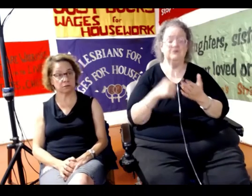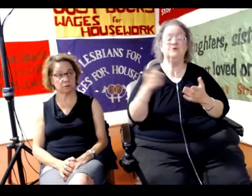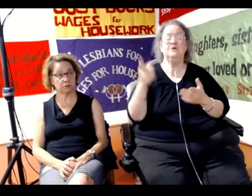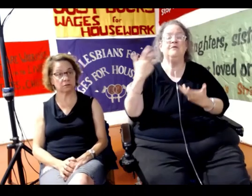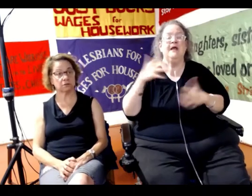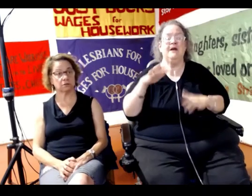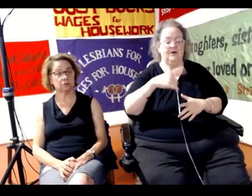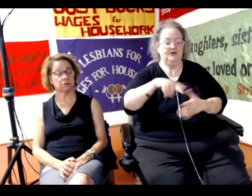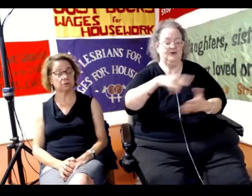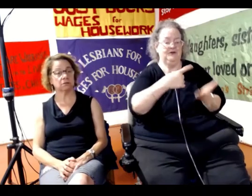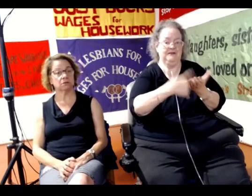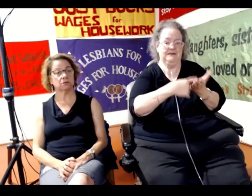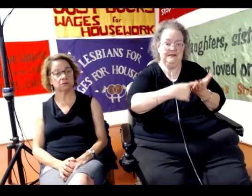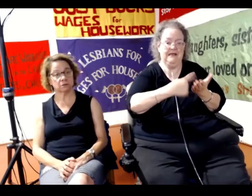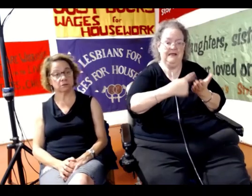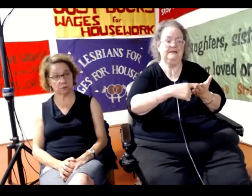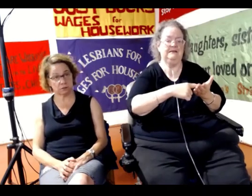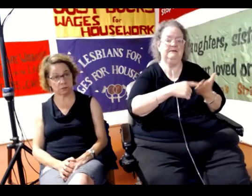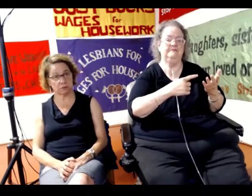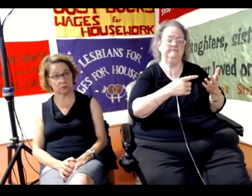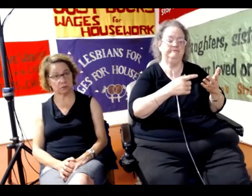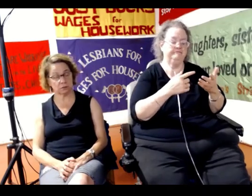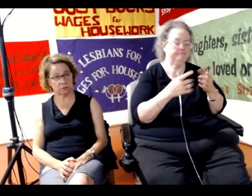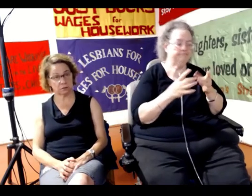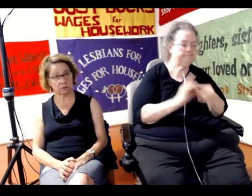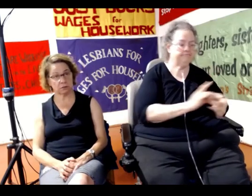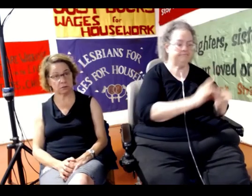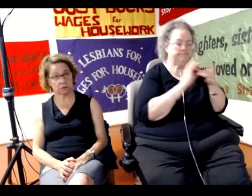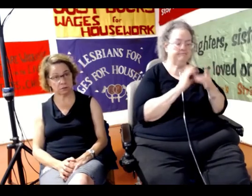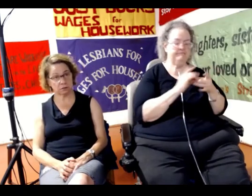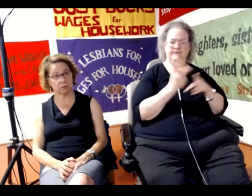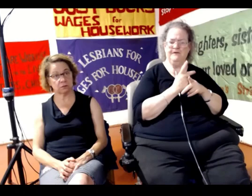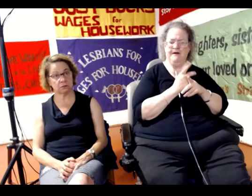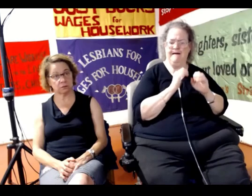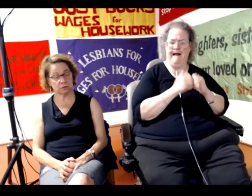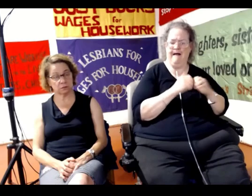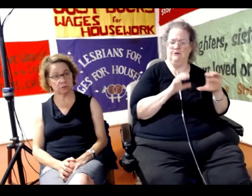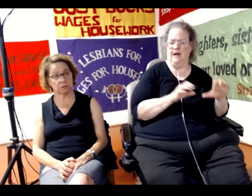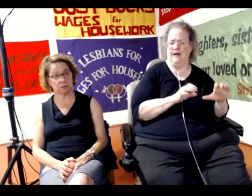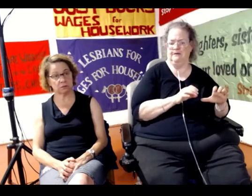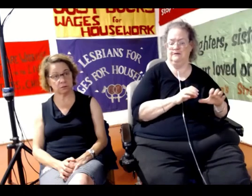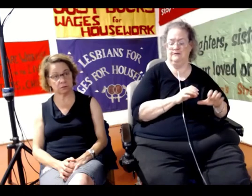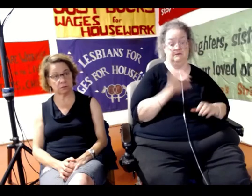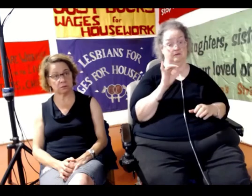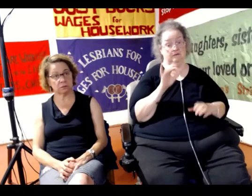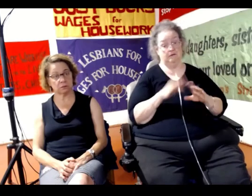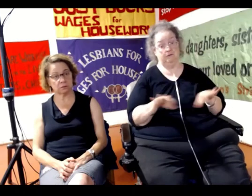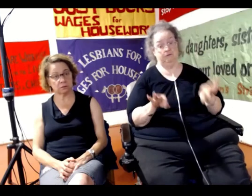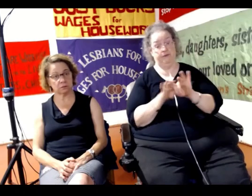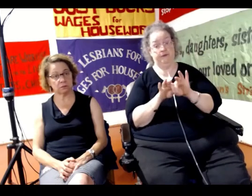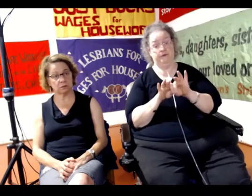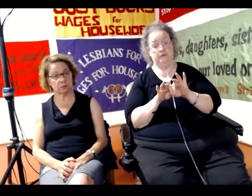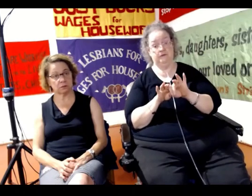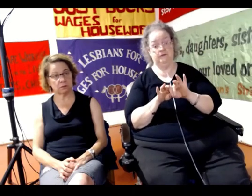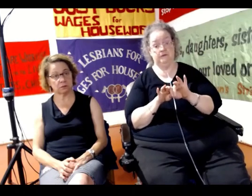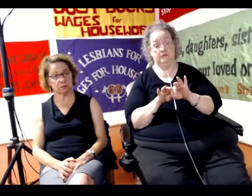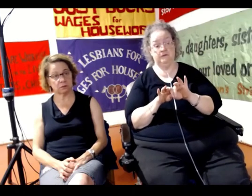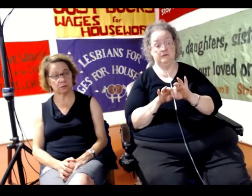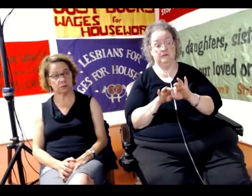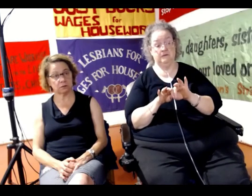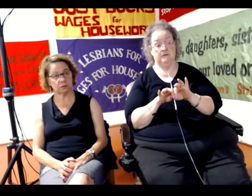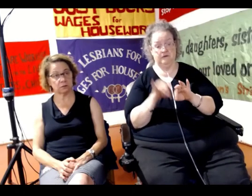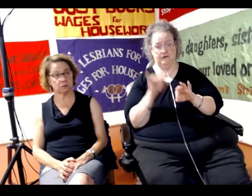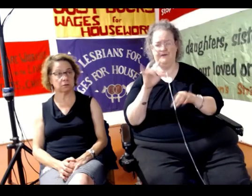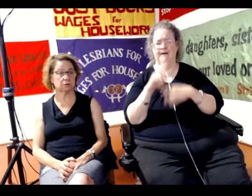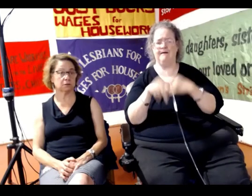don't discuss how can they plan and act. So, that is important. So, in terms of that